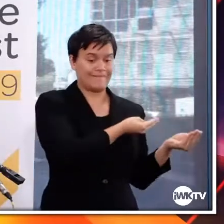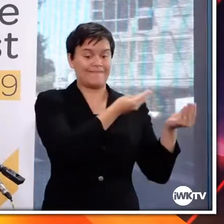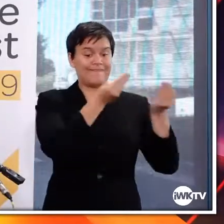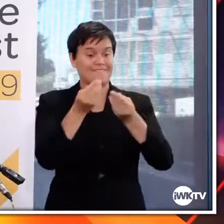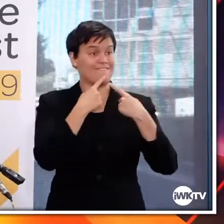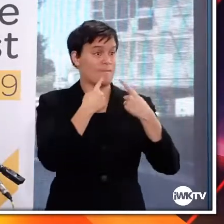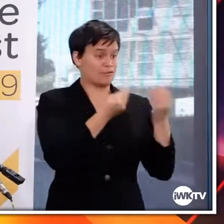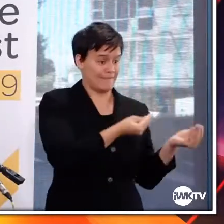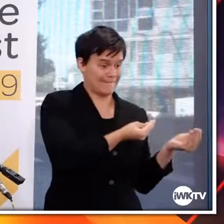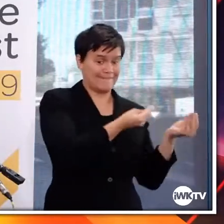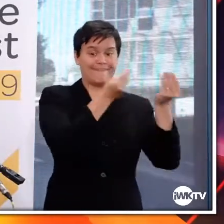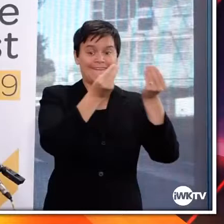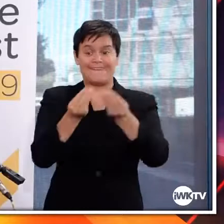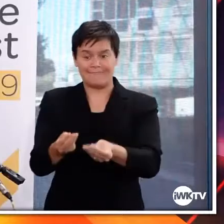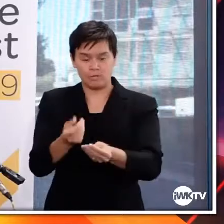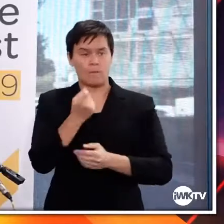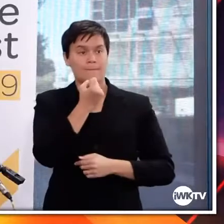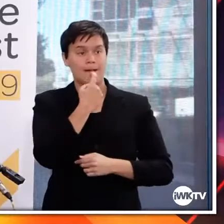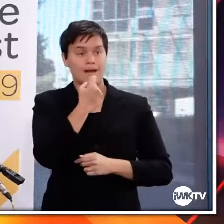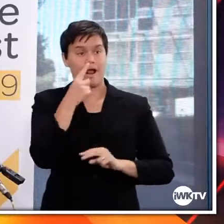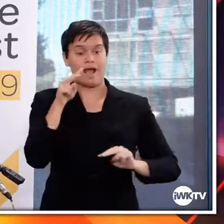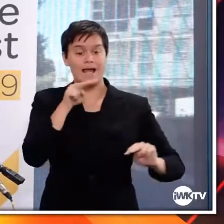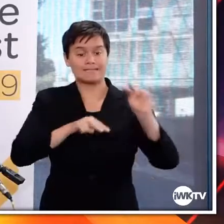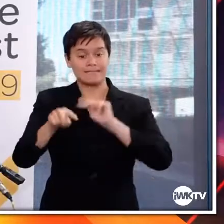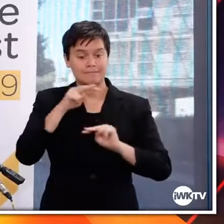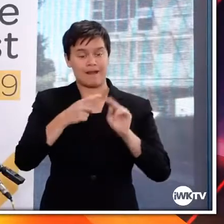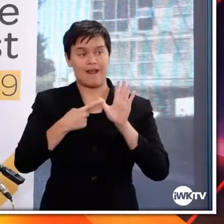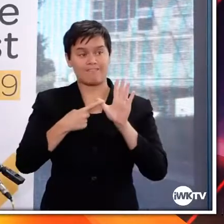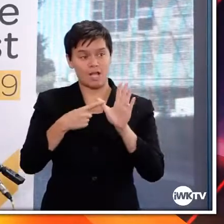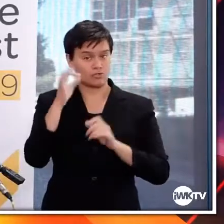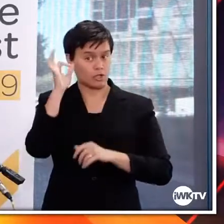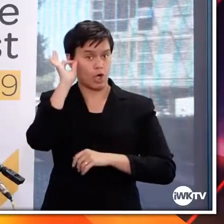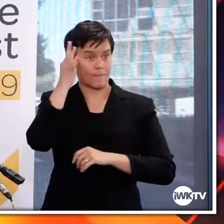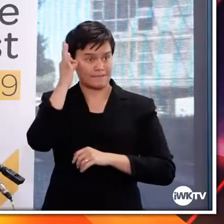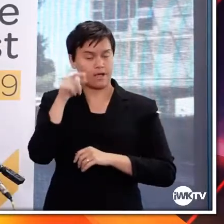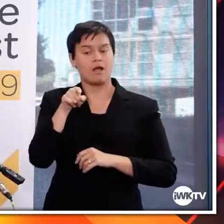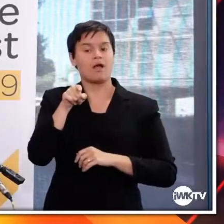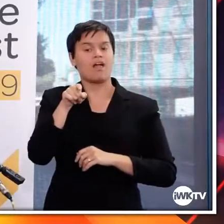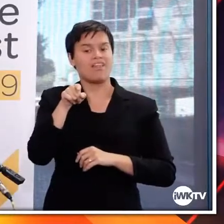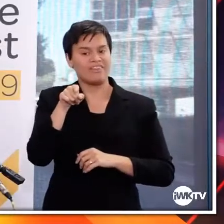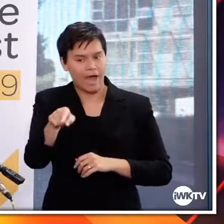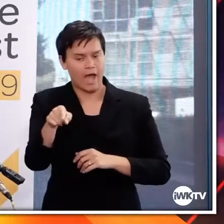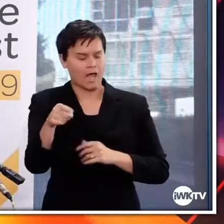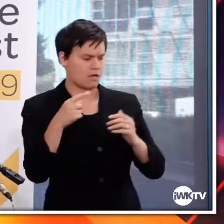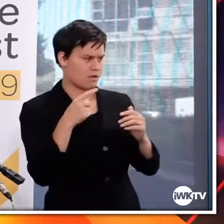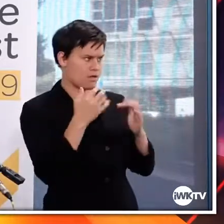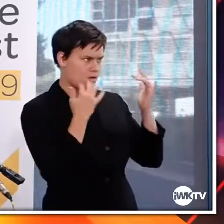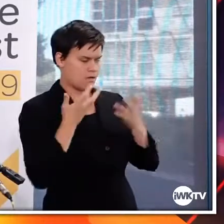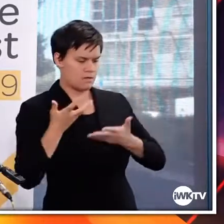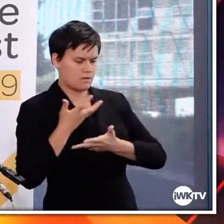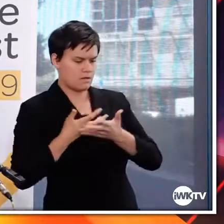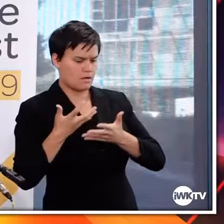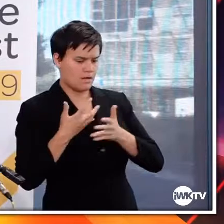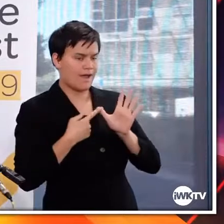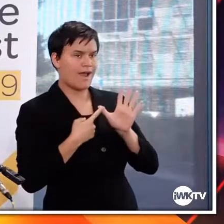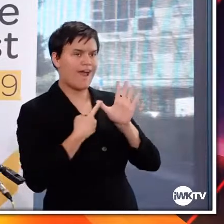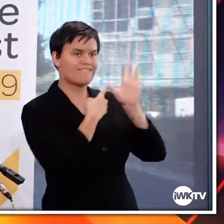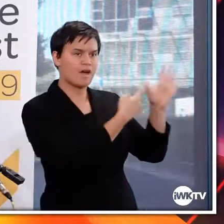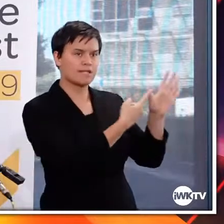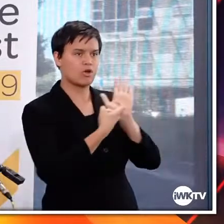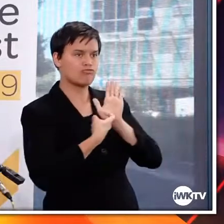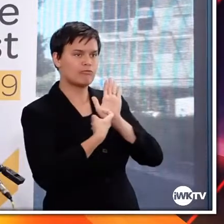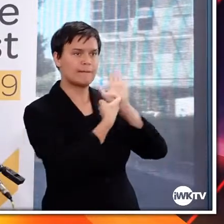yesterday for its review, so it could provide Medsafe with advice and some recommendations. Now, the MAC is made up